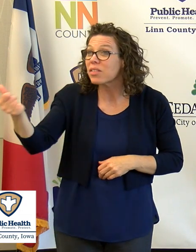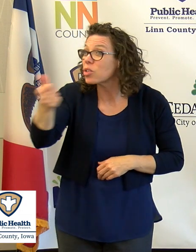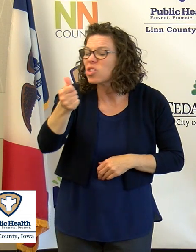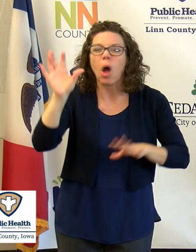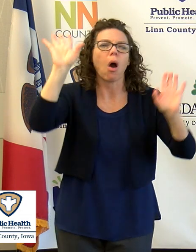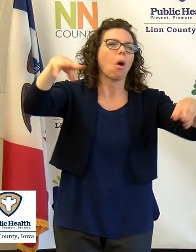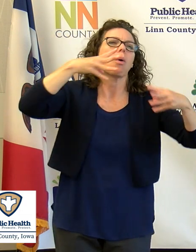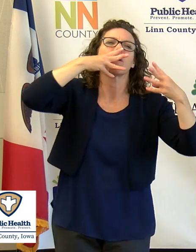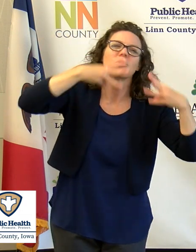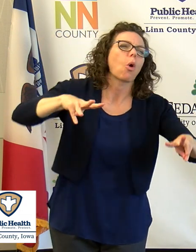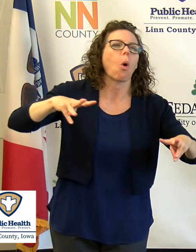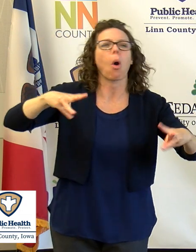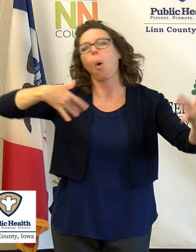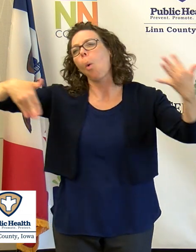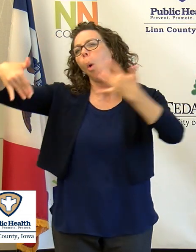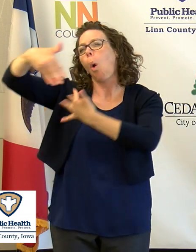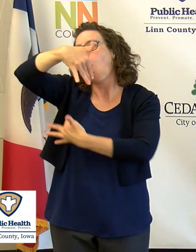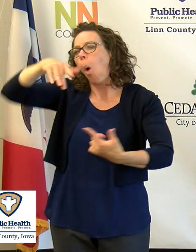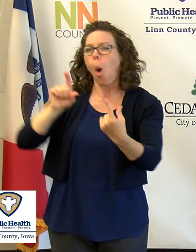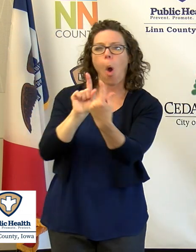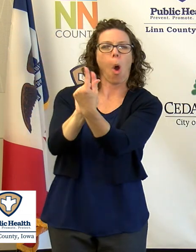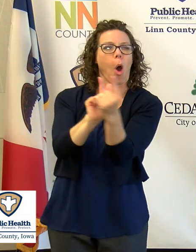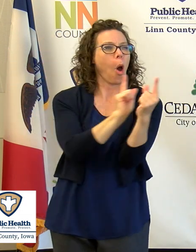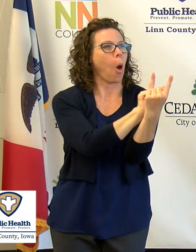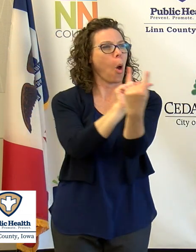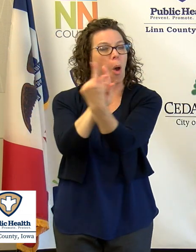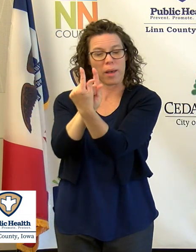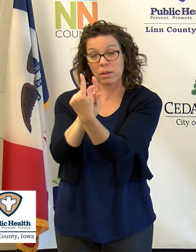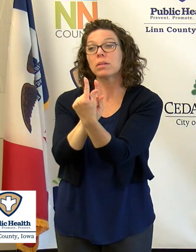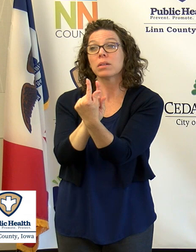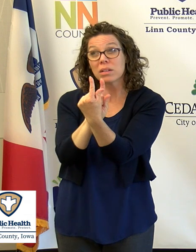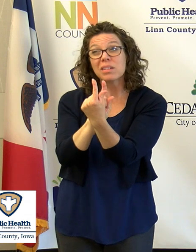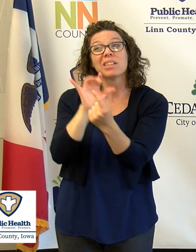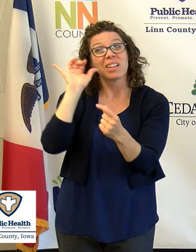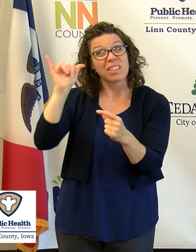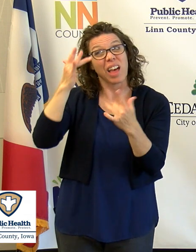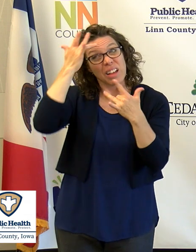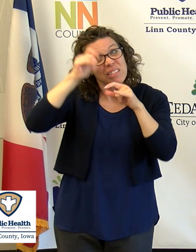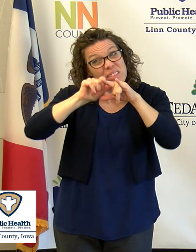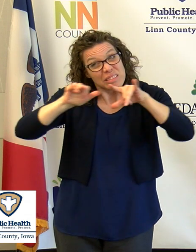guidelines would increase the spread of infection.